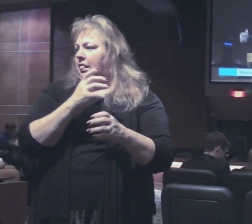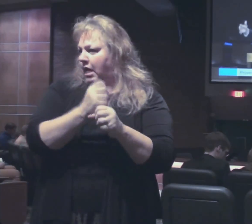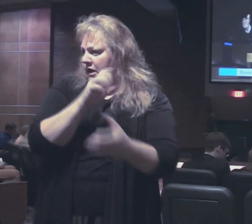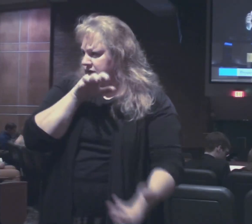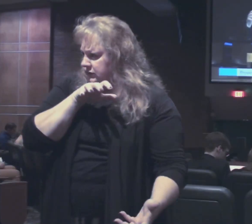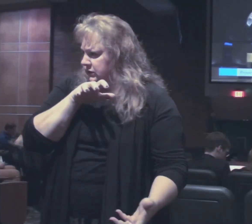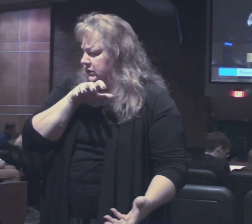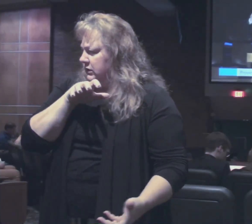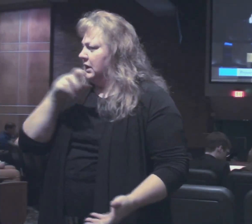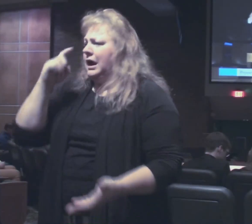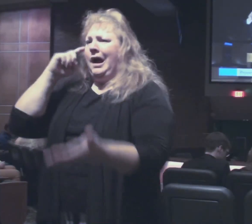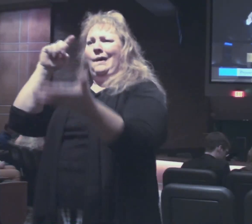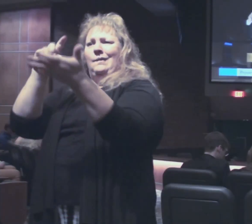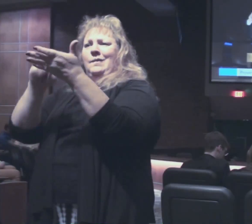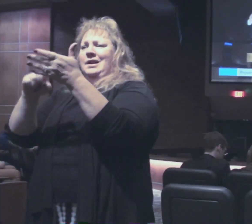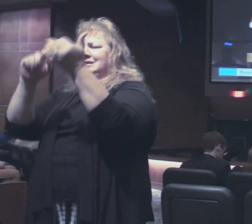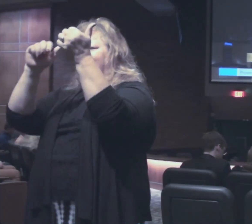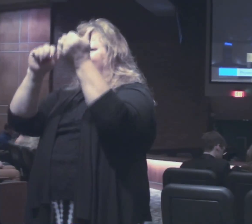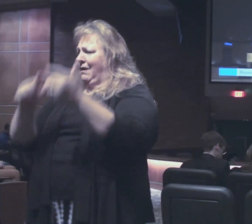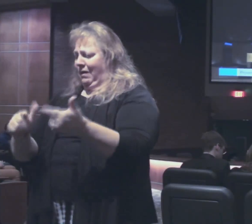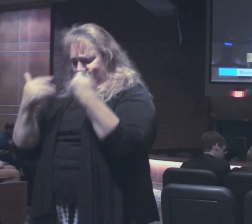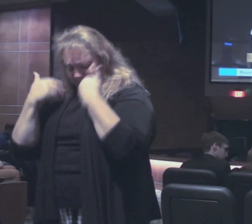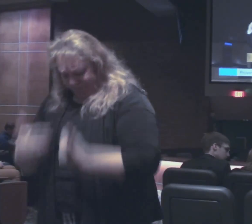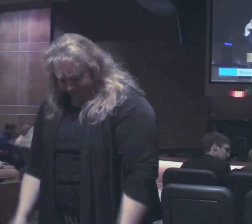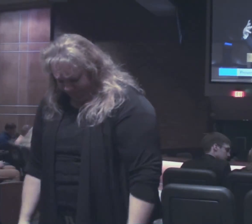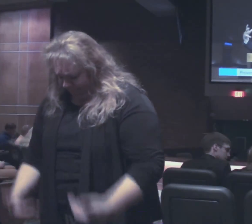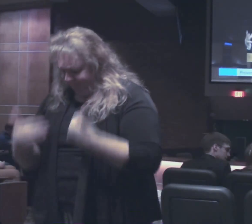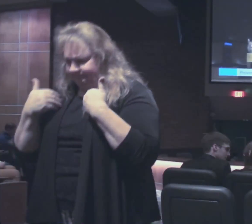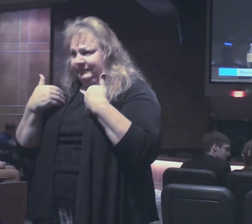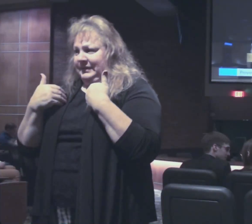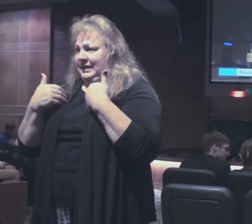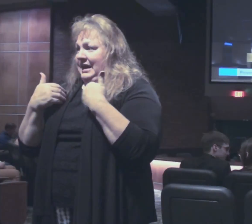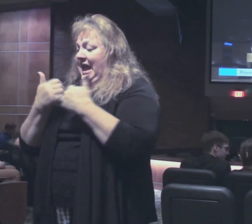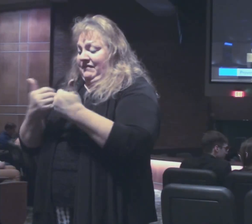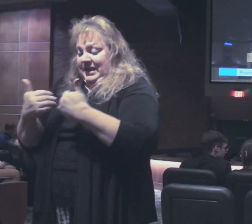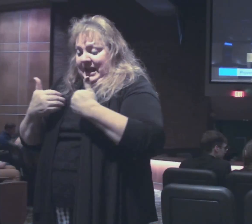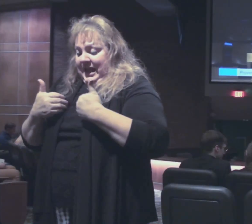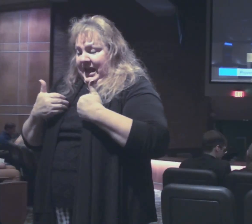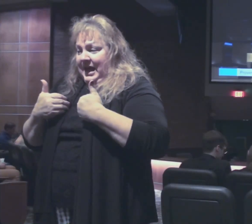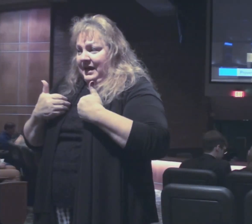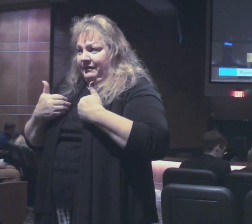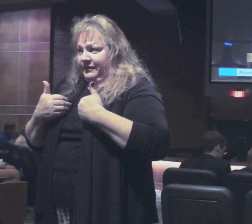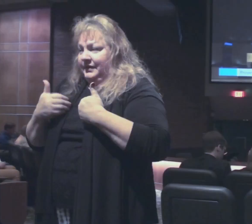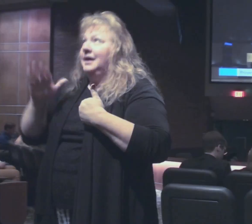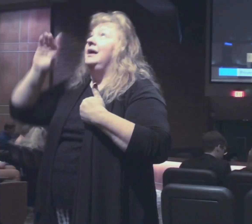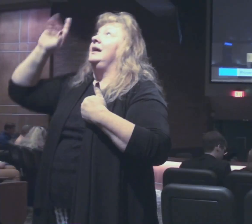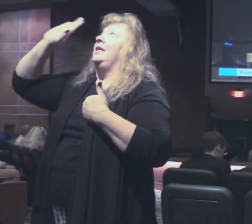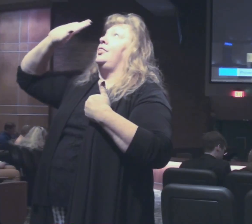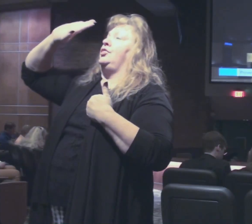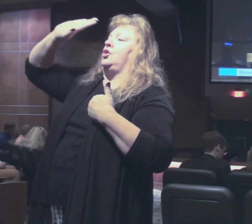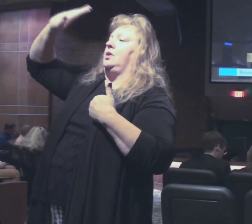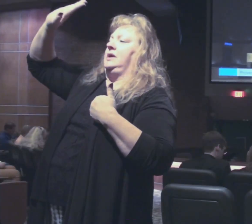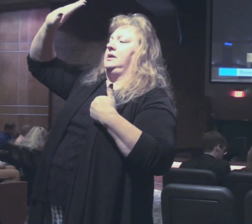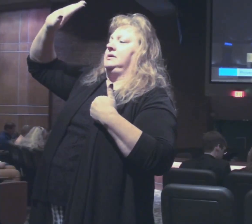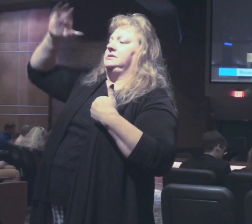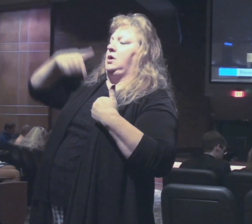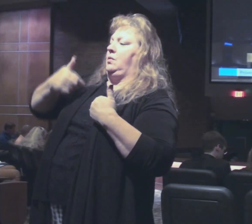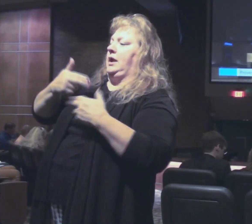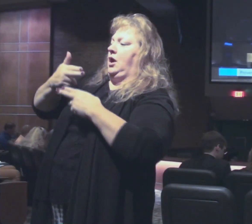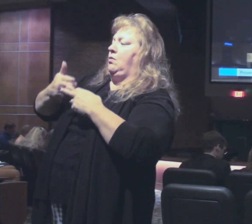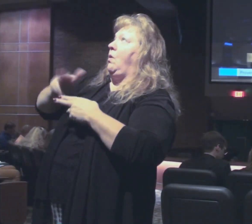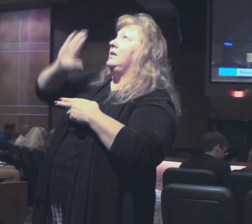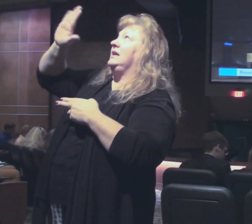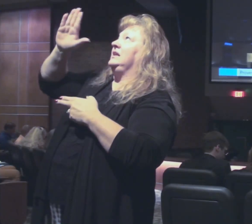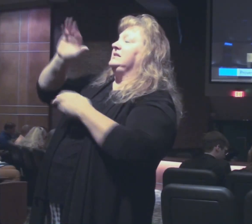I recognize all I am and all I have are his. That's what we are called, his slaves.